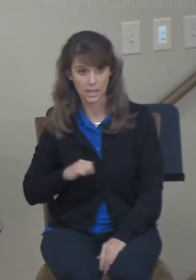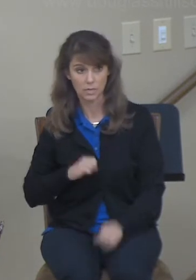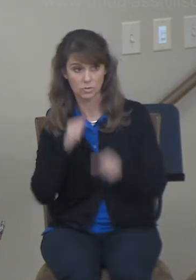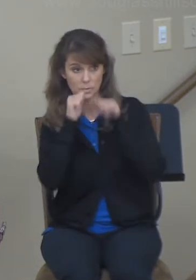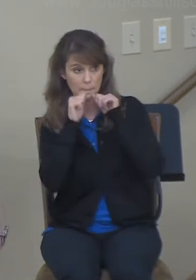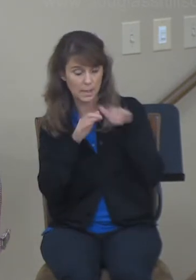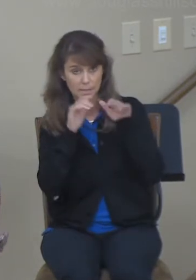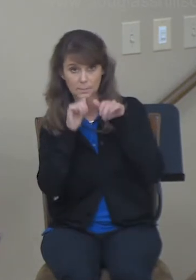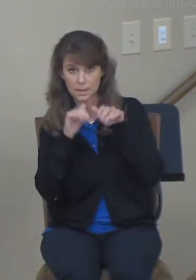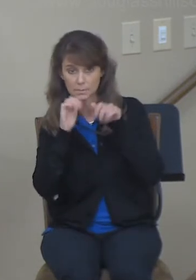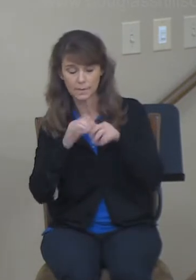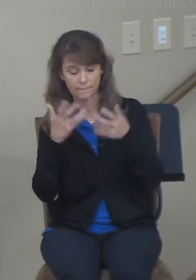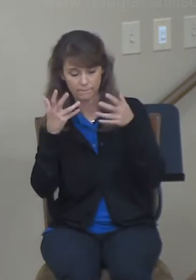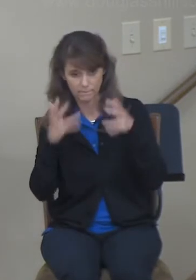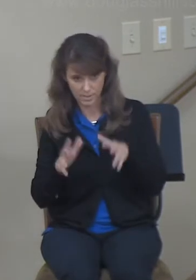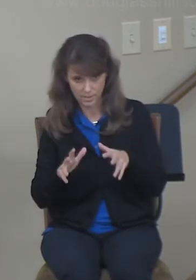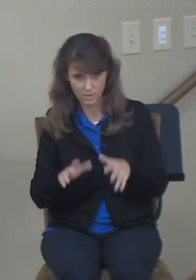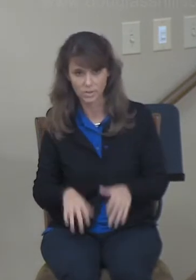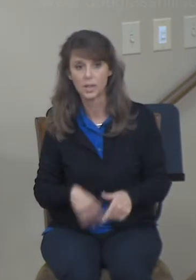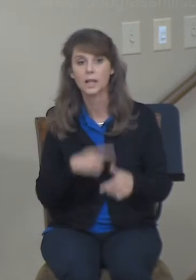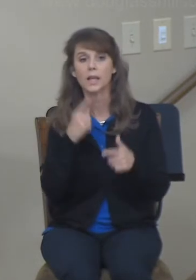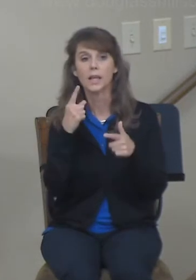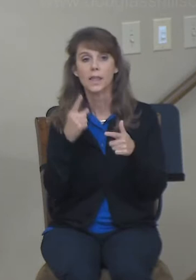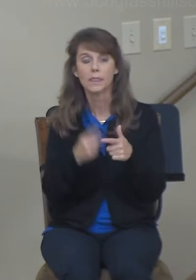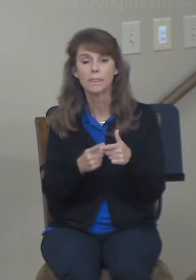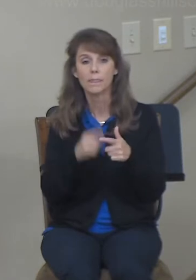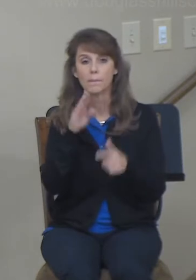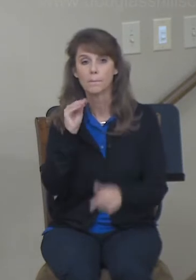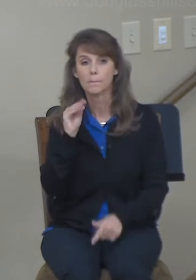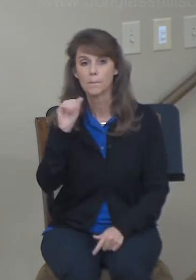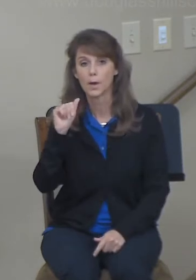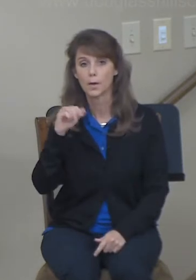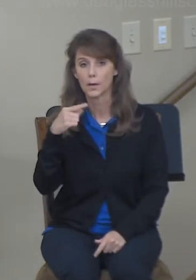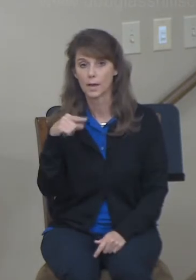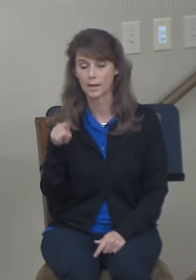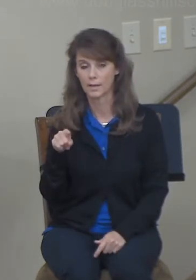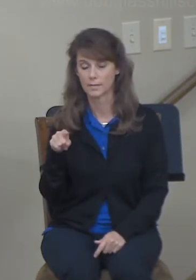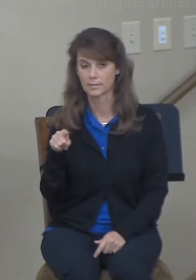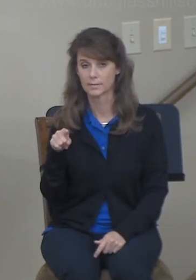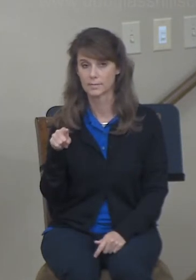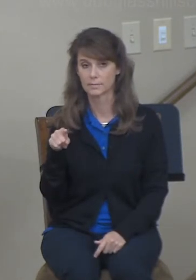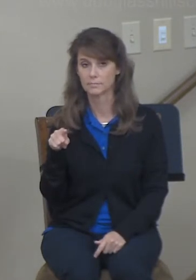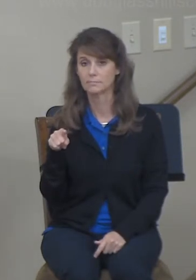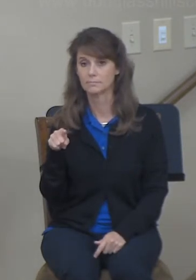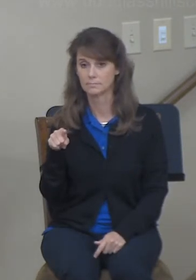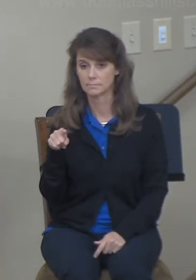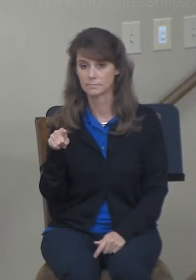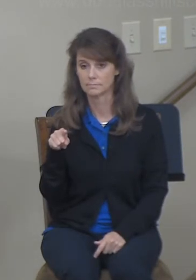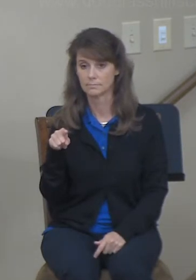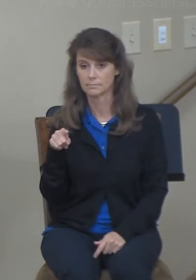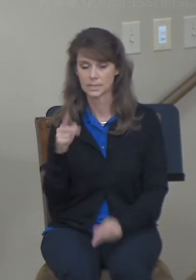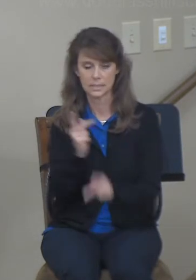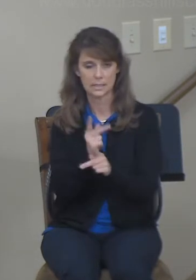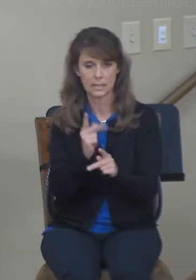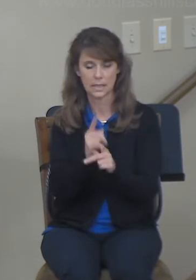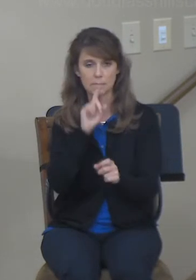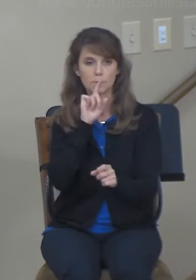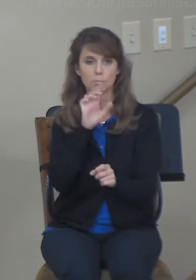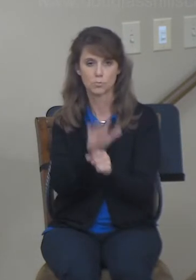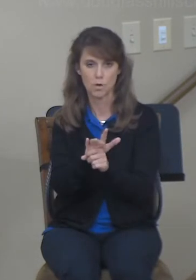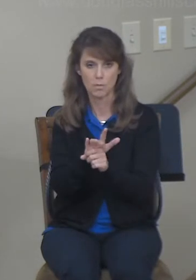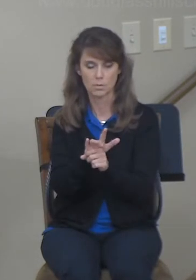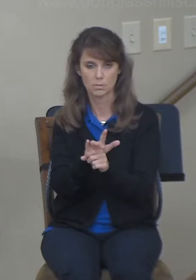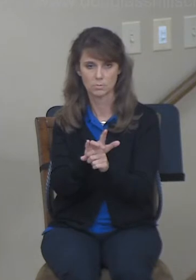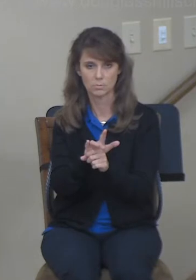Boaz fulfills his promise